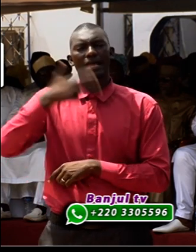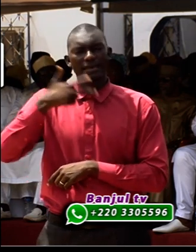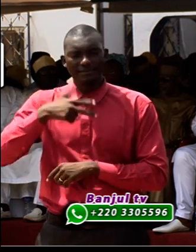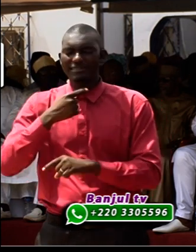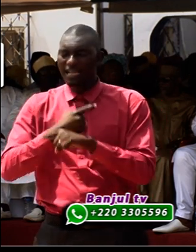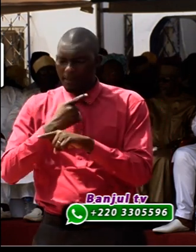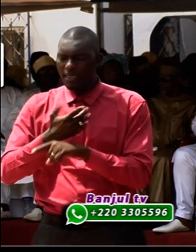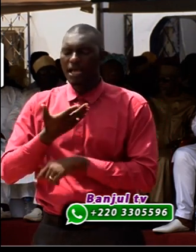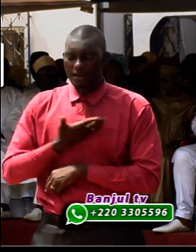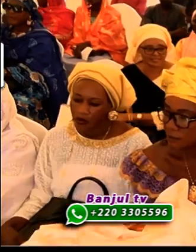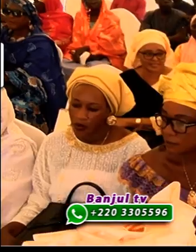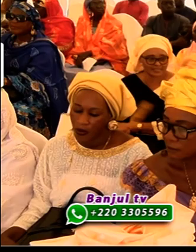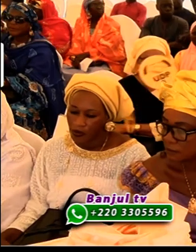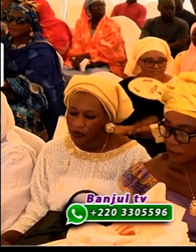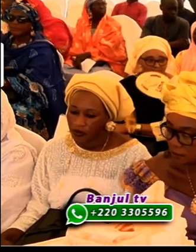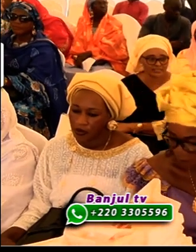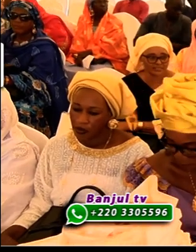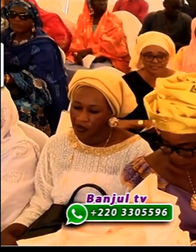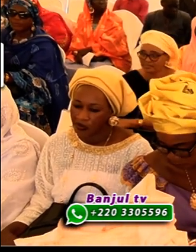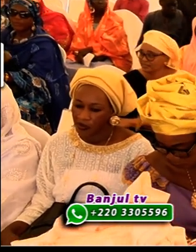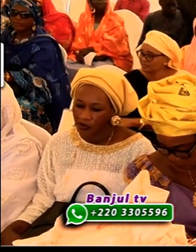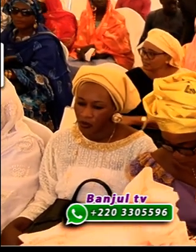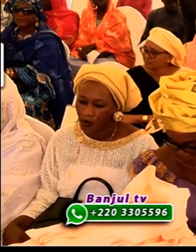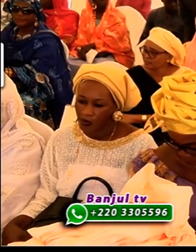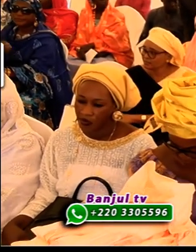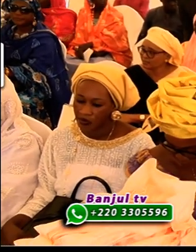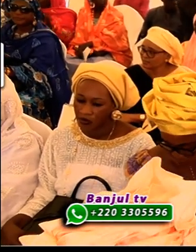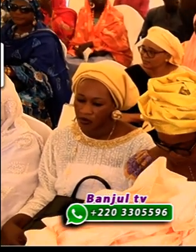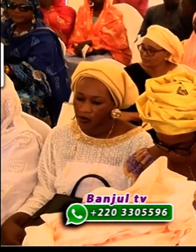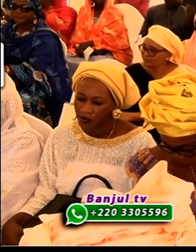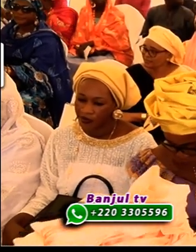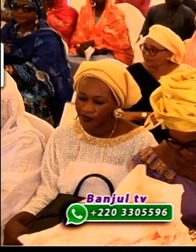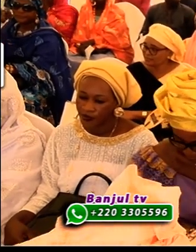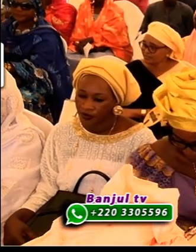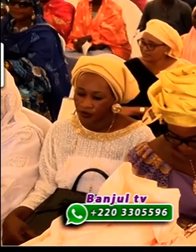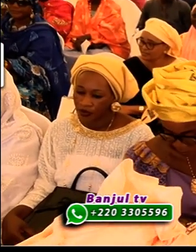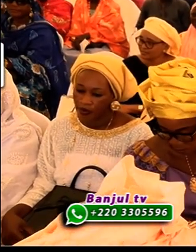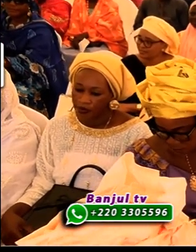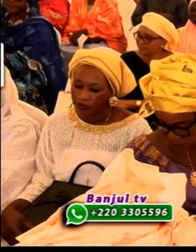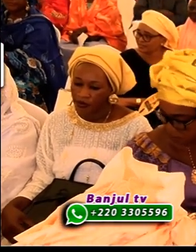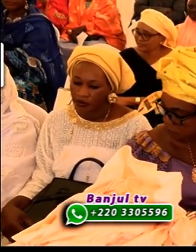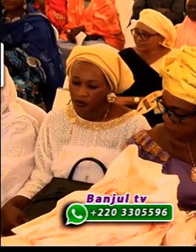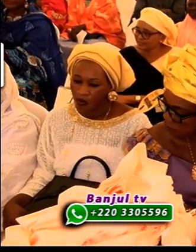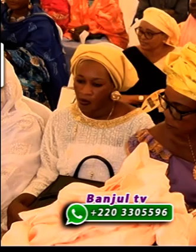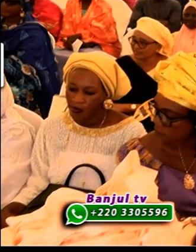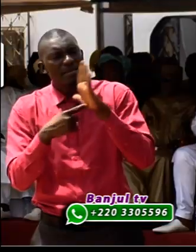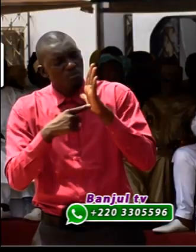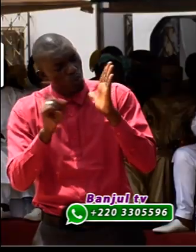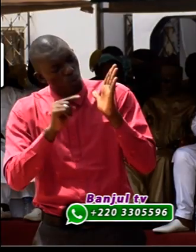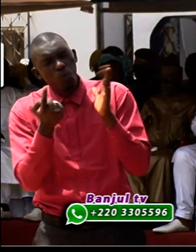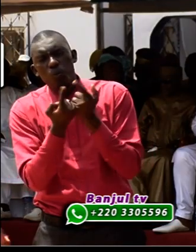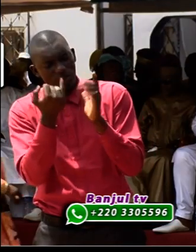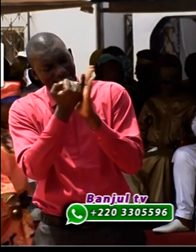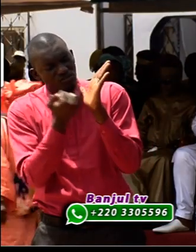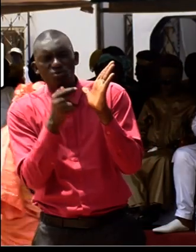the Gambia had what we call the National Development Plan. And in the development plan, key among the issues